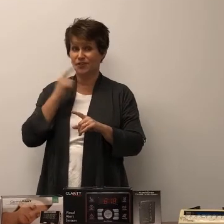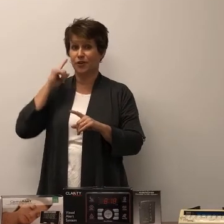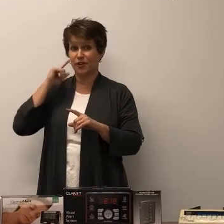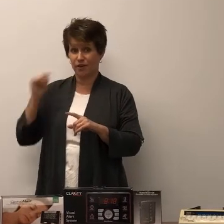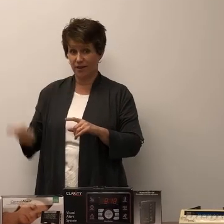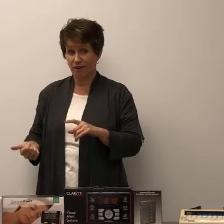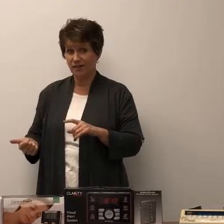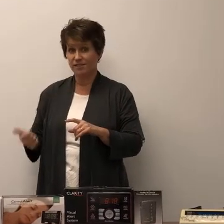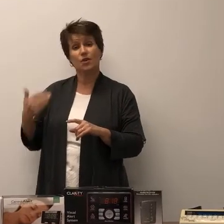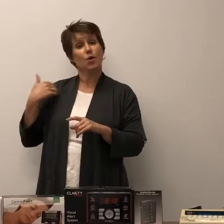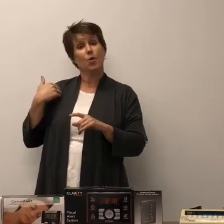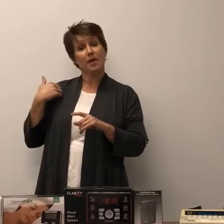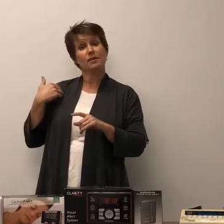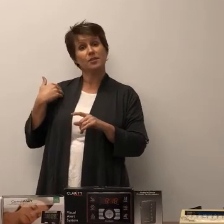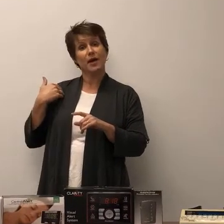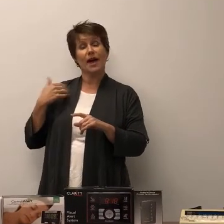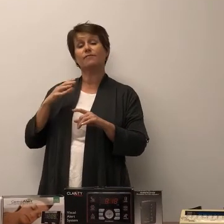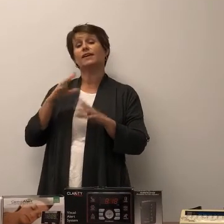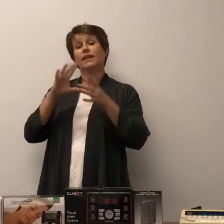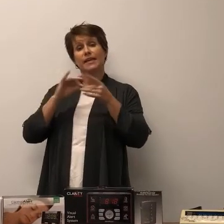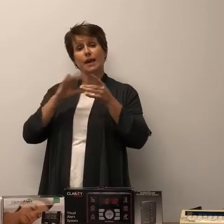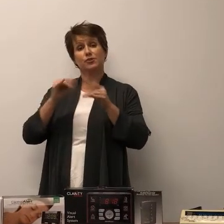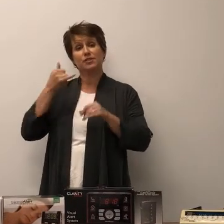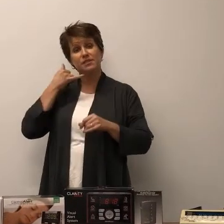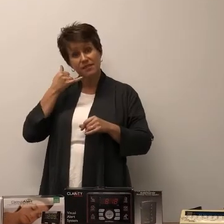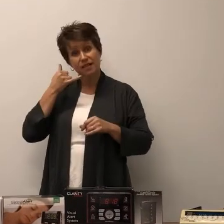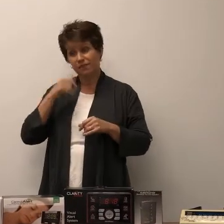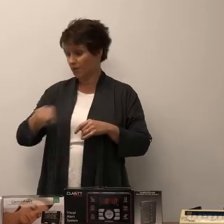severe hearing loss, we also have captioned telephone.